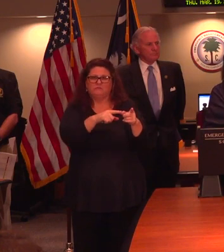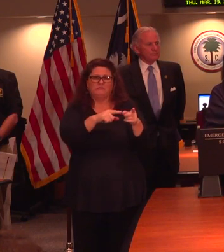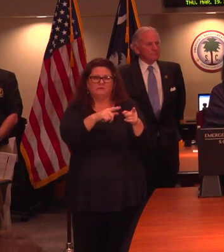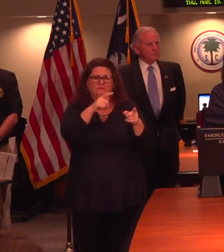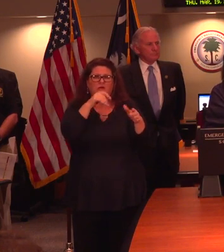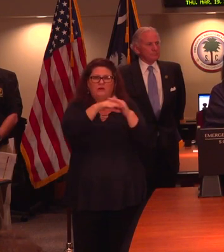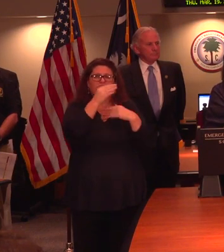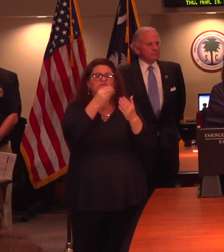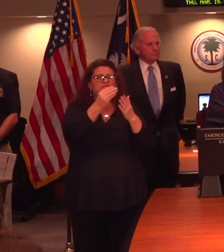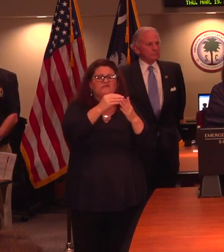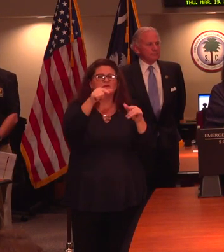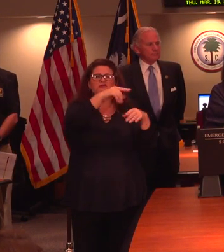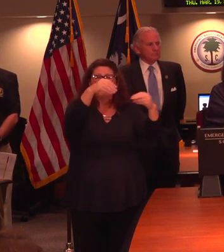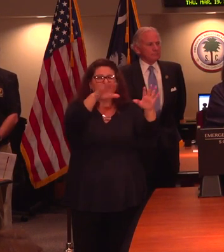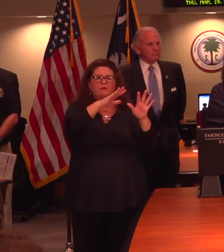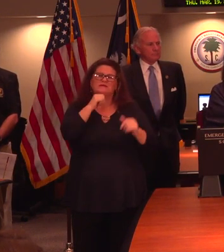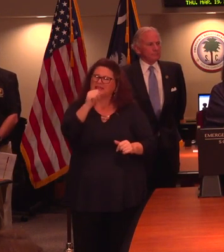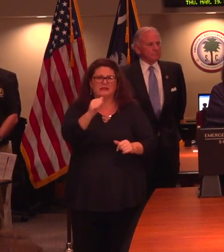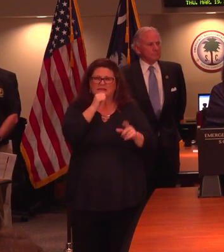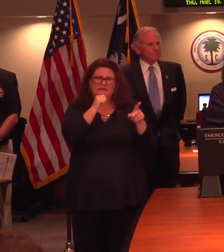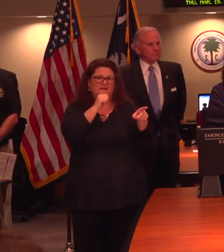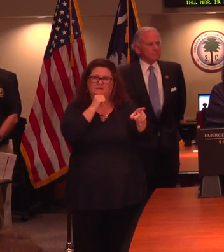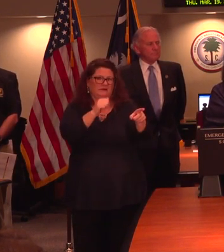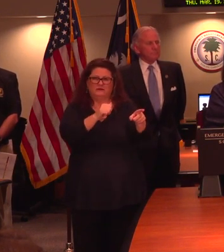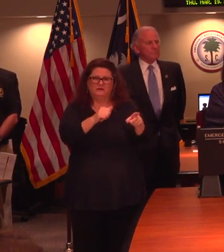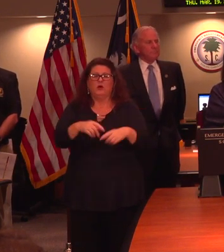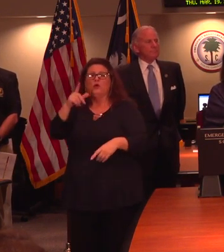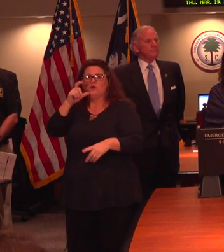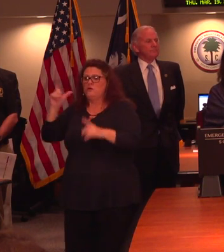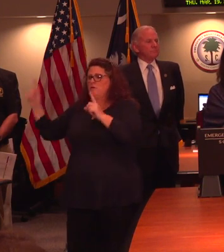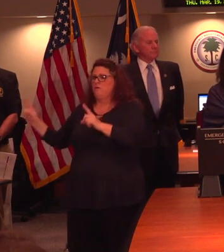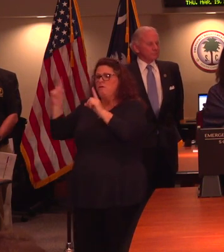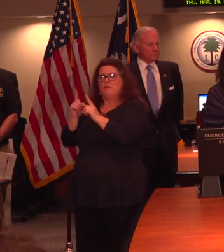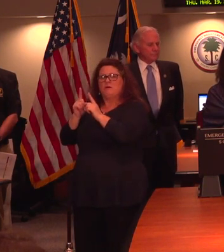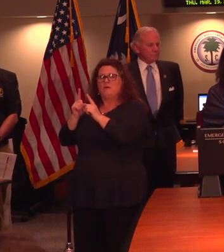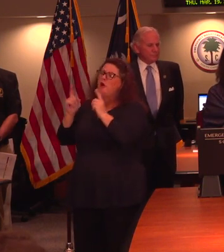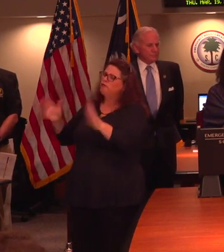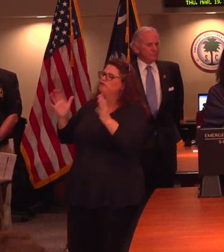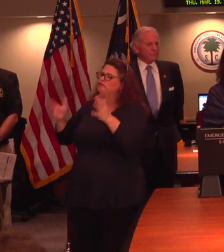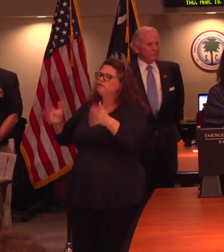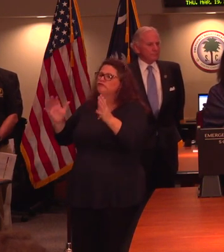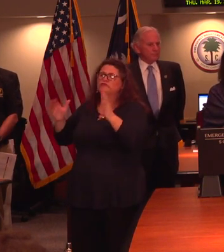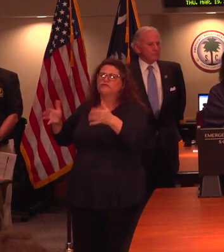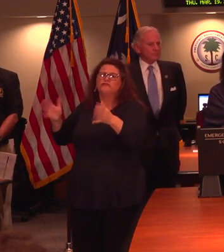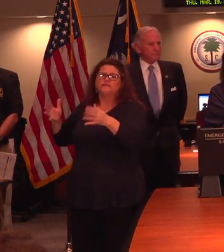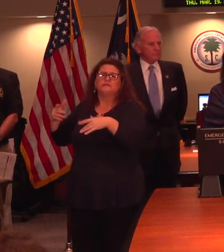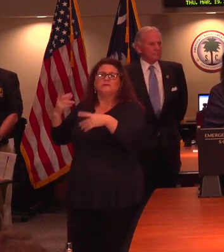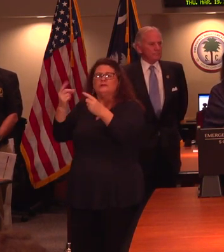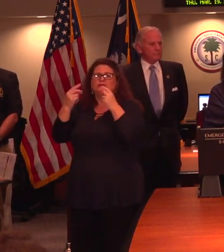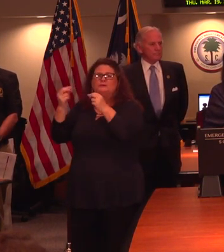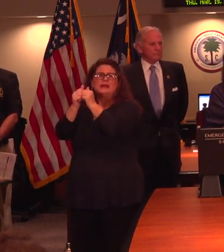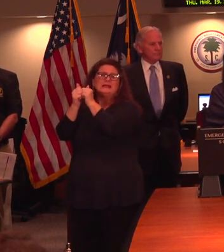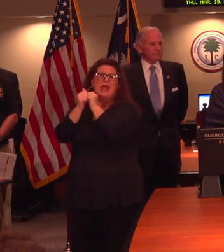in that setting. We don't want to cause unnecessary alarm or demand on our health care systems by making notifications of